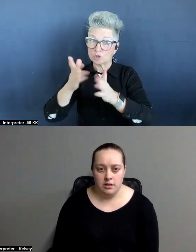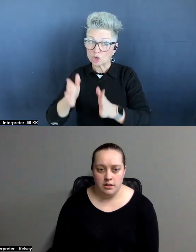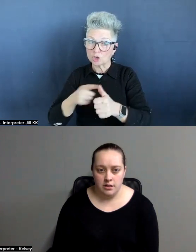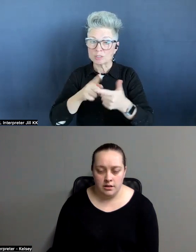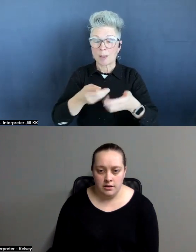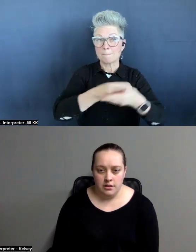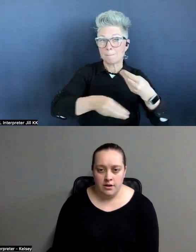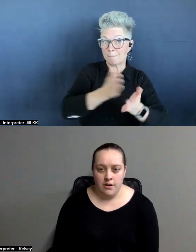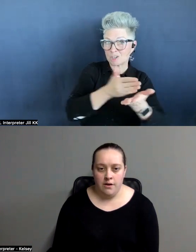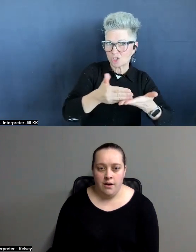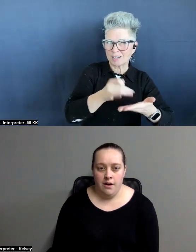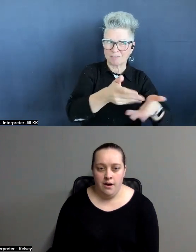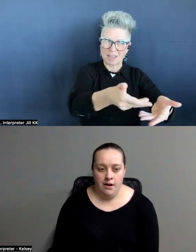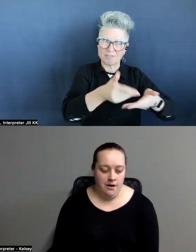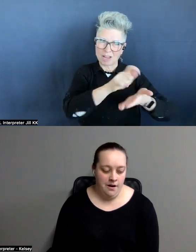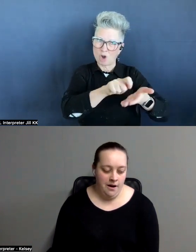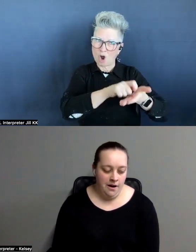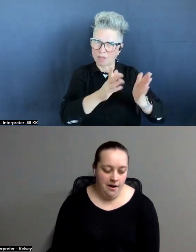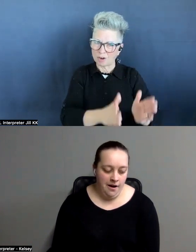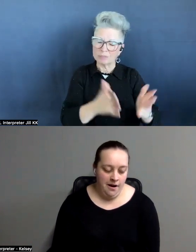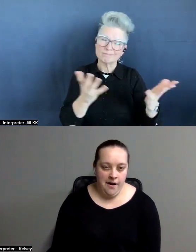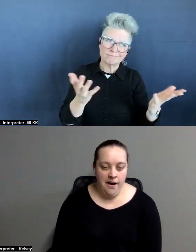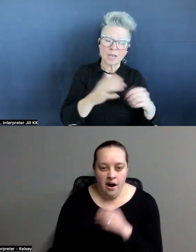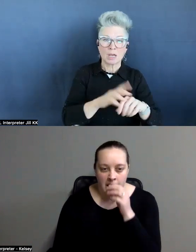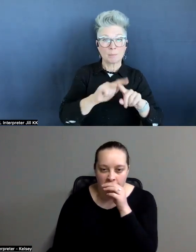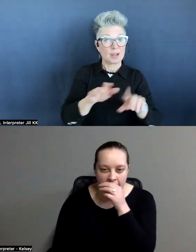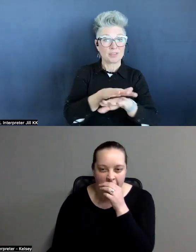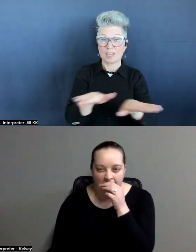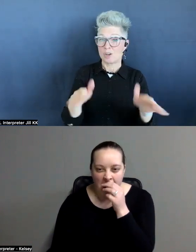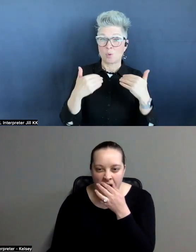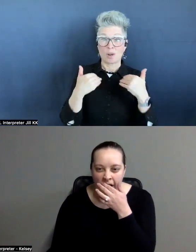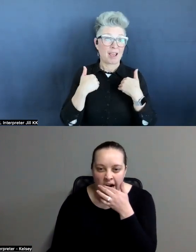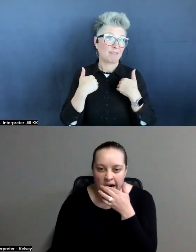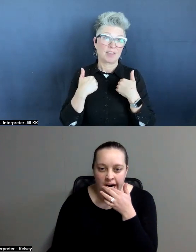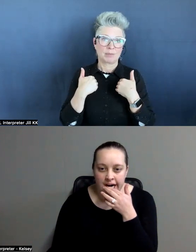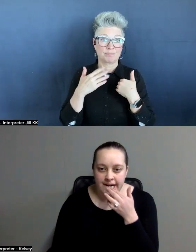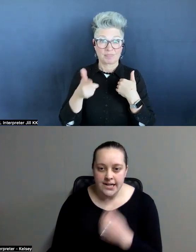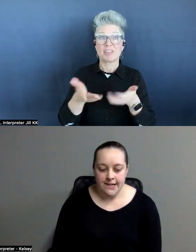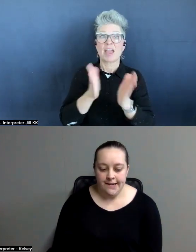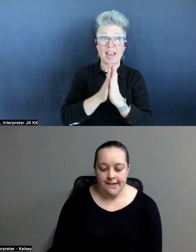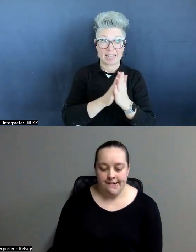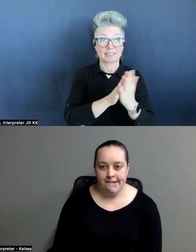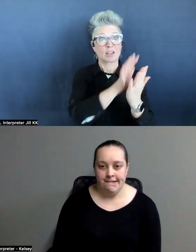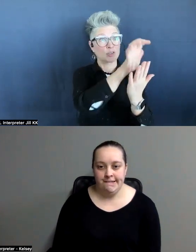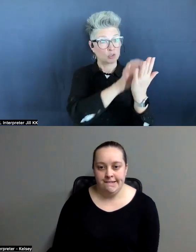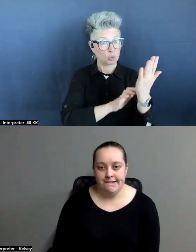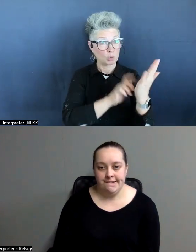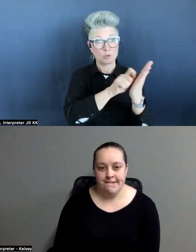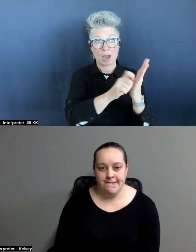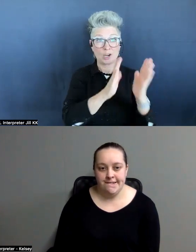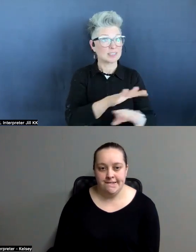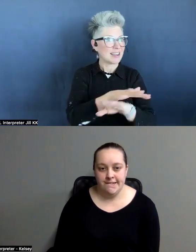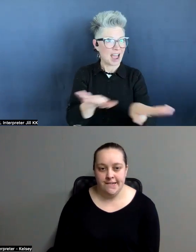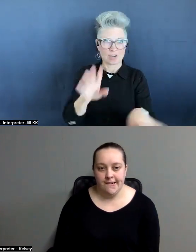whether they invite the author or not. But they don't have the, they ask the screenwriters not to talk to the authors